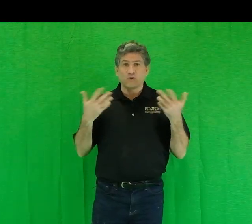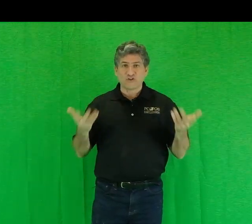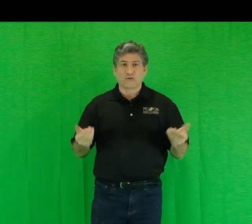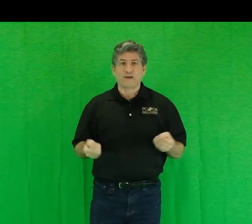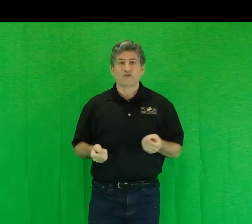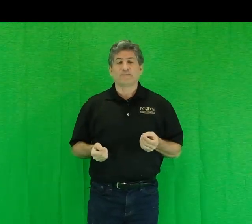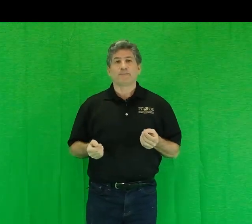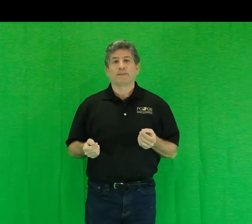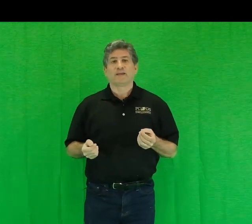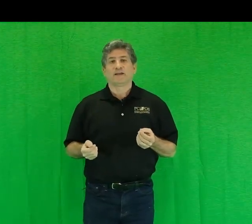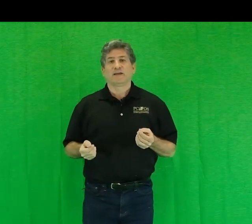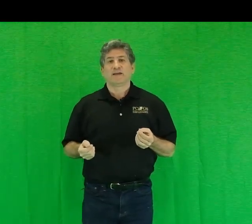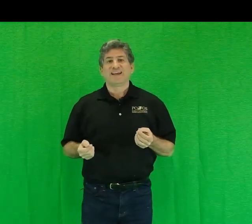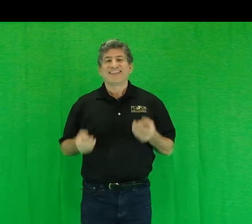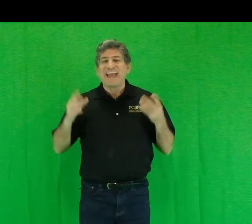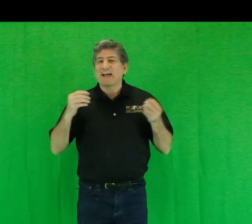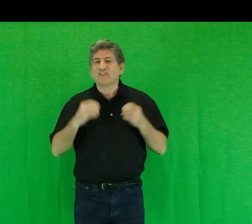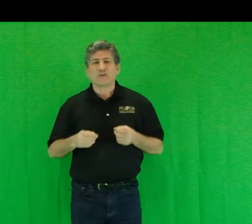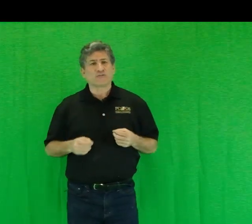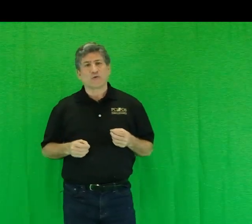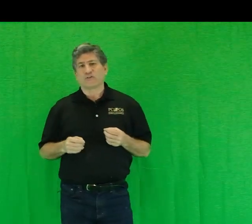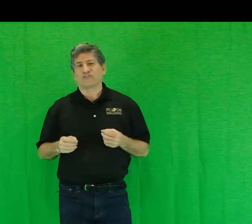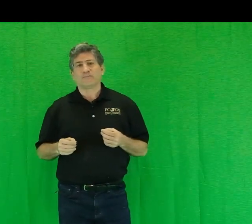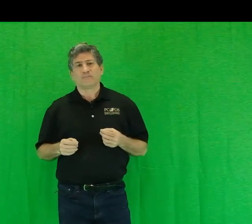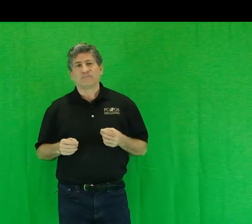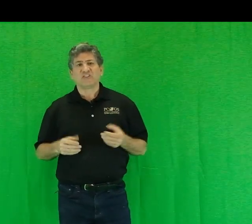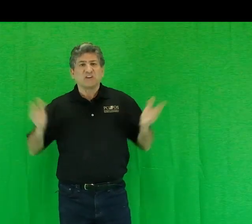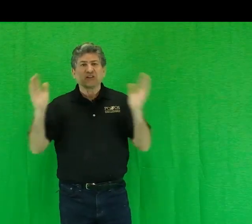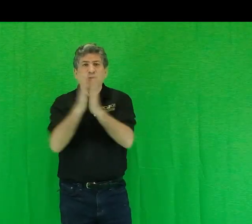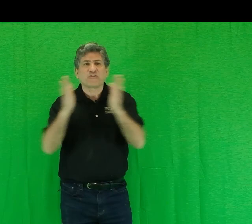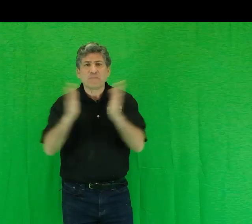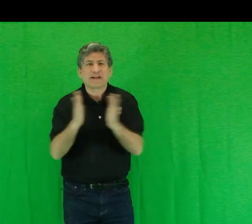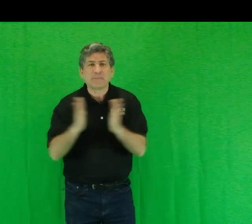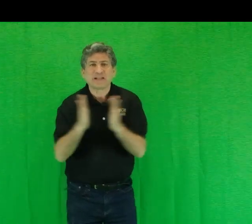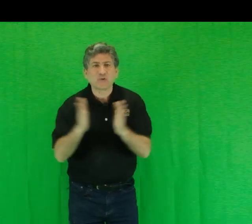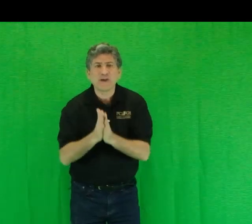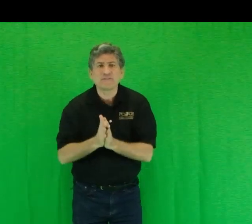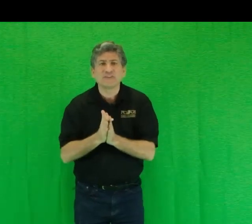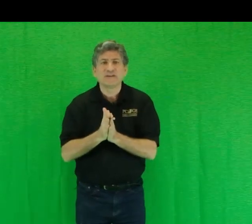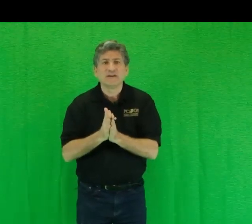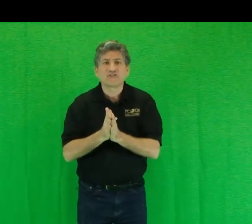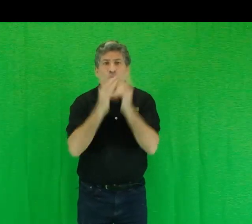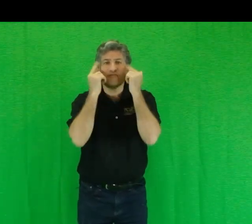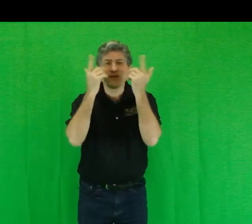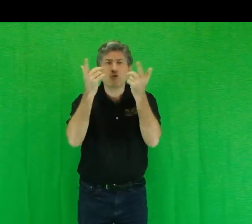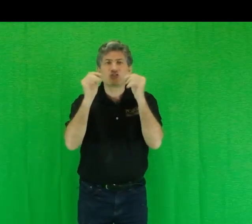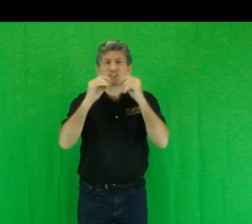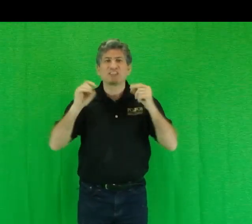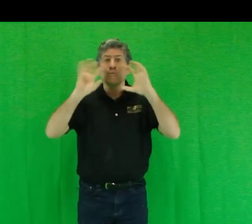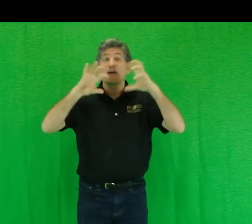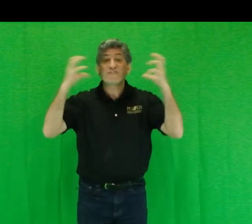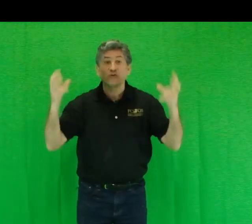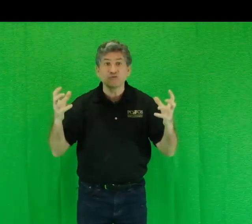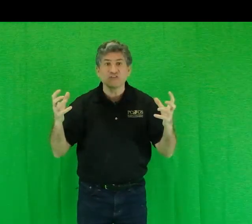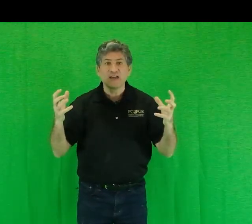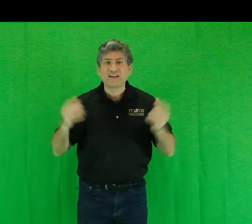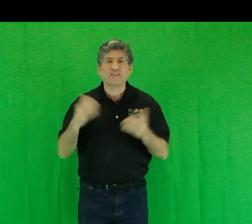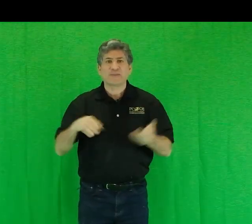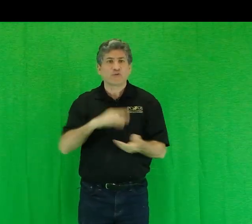regeneration. The antidote, of course, is to close the metabolic rift. To refuse, to see refuse as something to